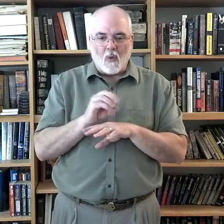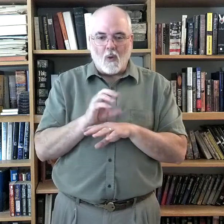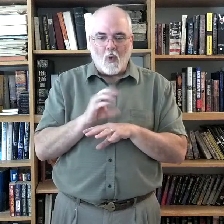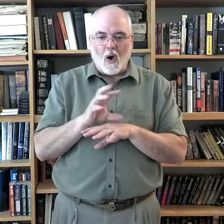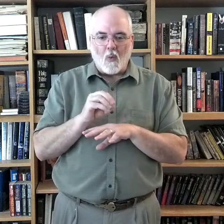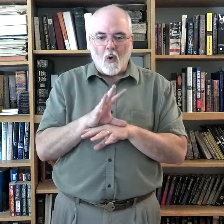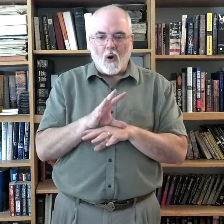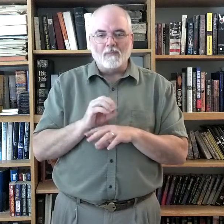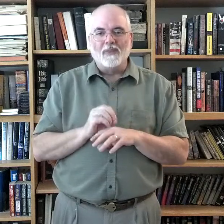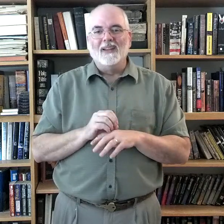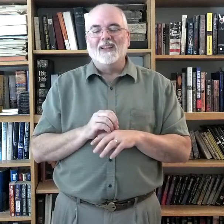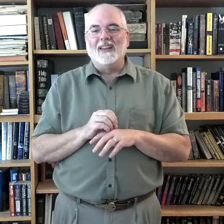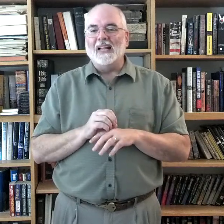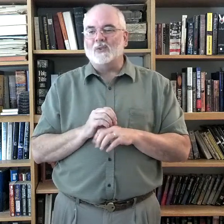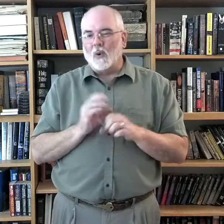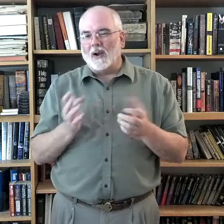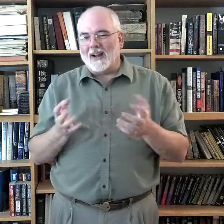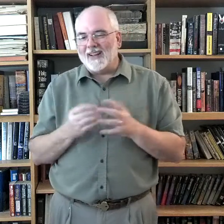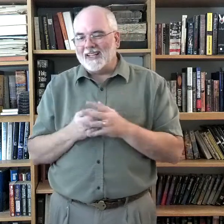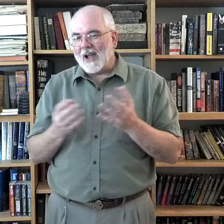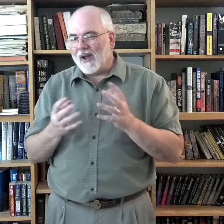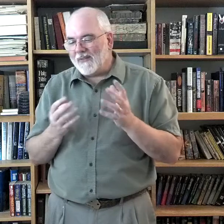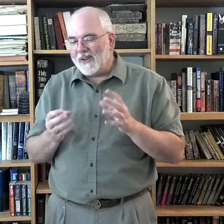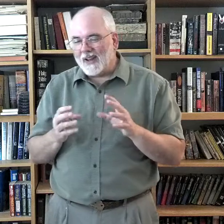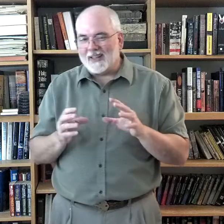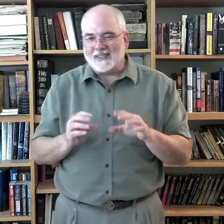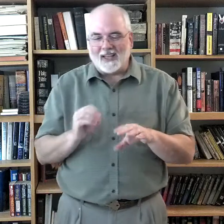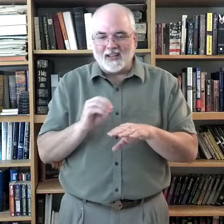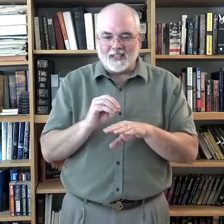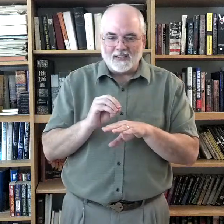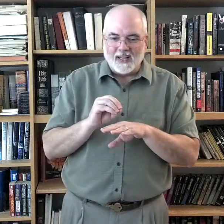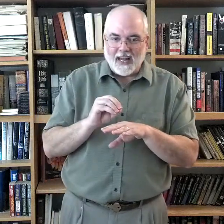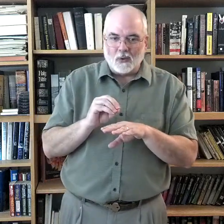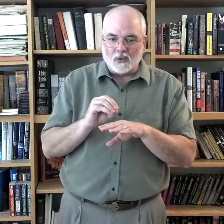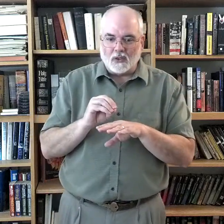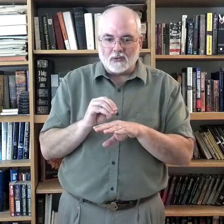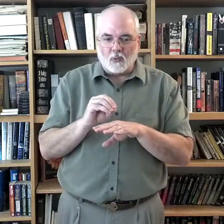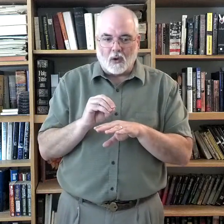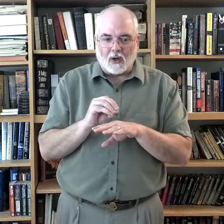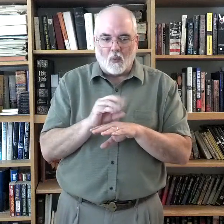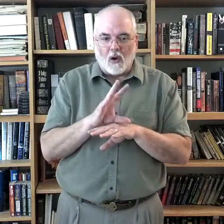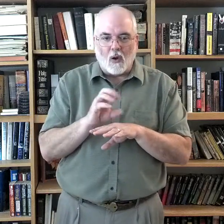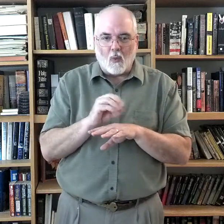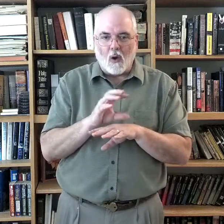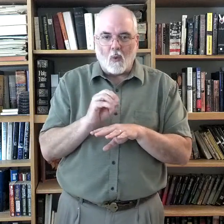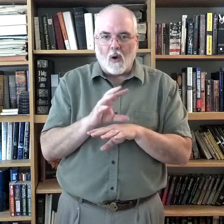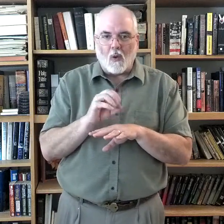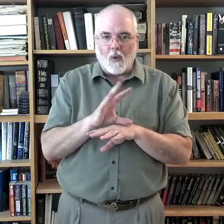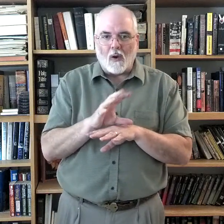wah, wah, wah. That's how I feel like the sign is. Counsel is more like wah, wah, wah, wah, wah.